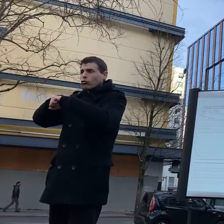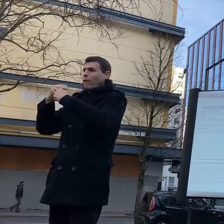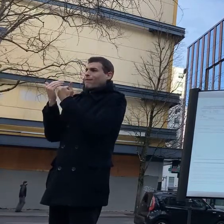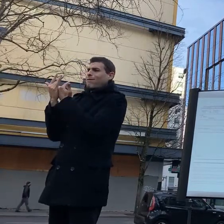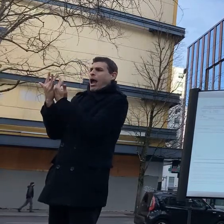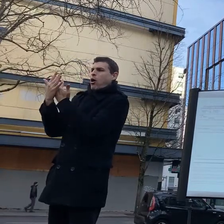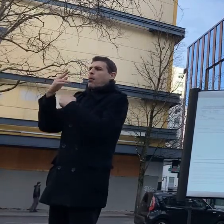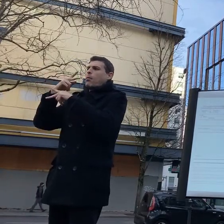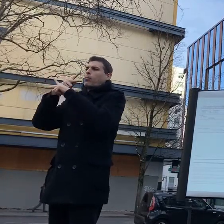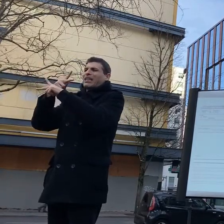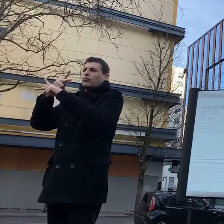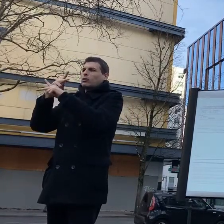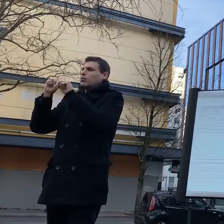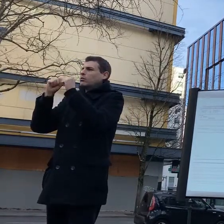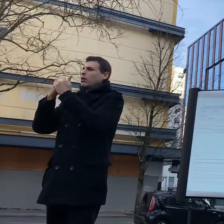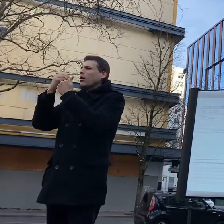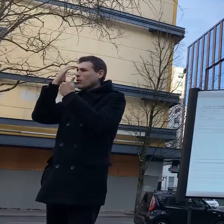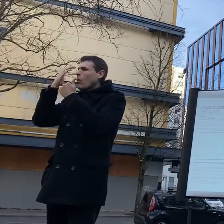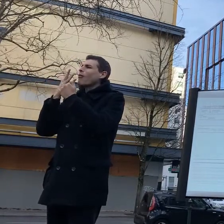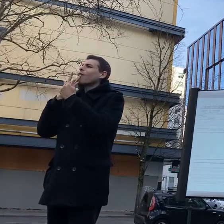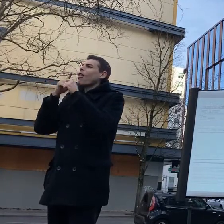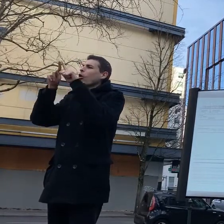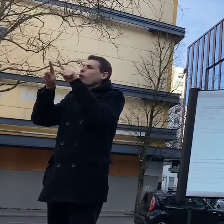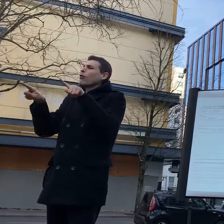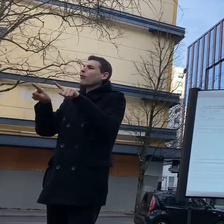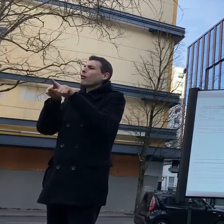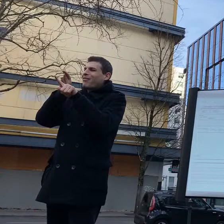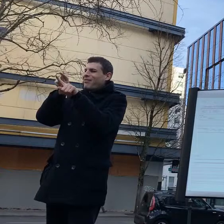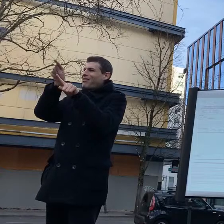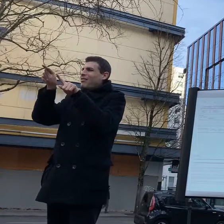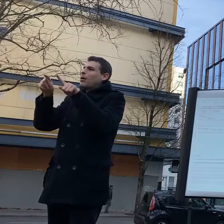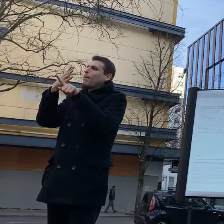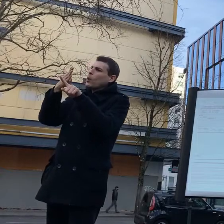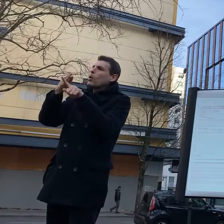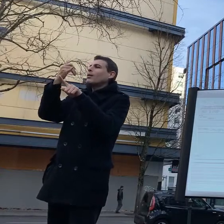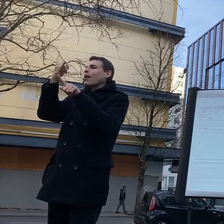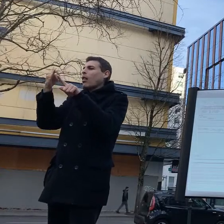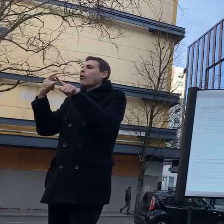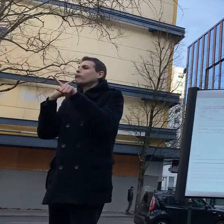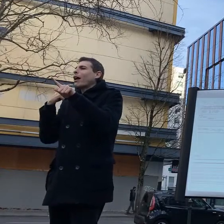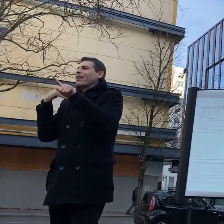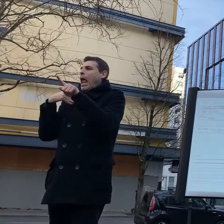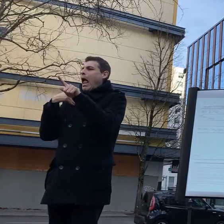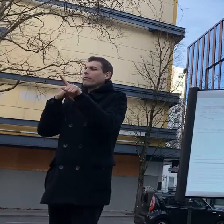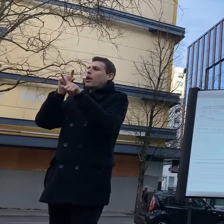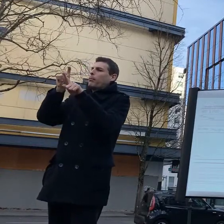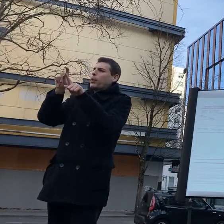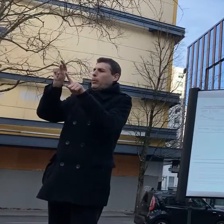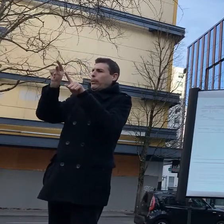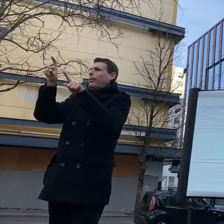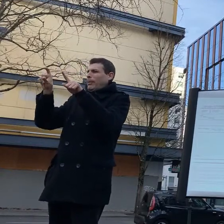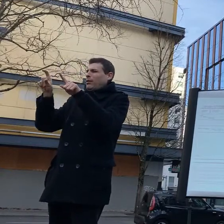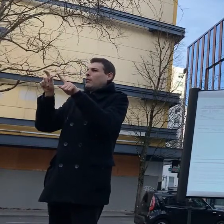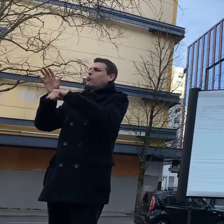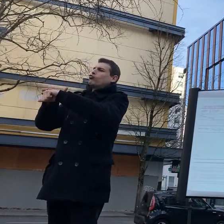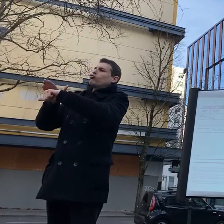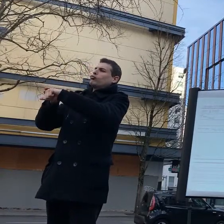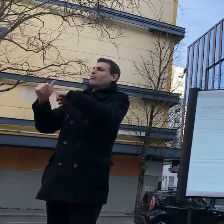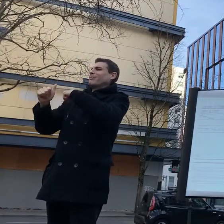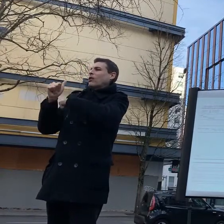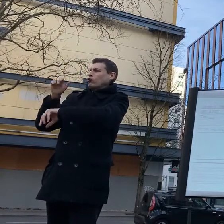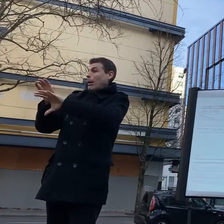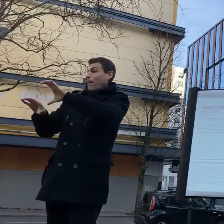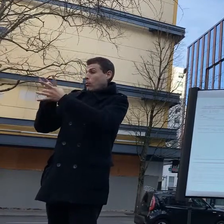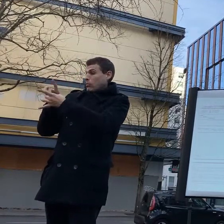and zinc chloride in its solid form not in its molten gaseous form having a three health